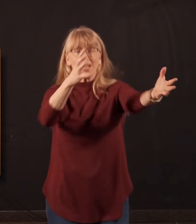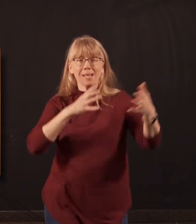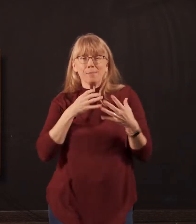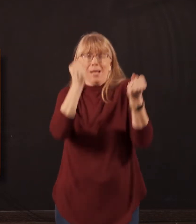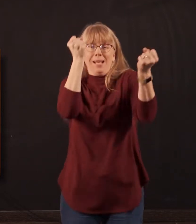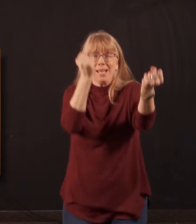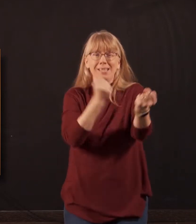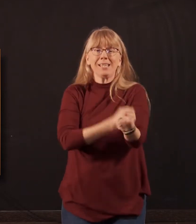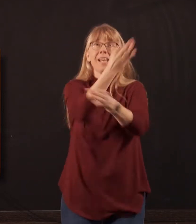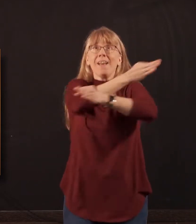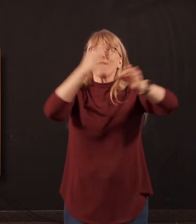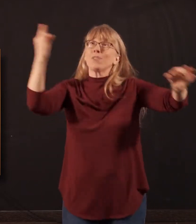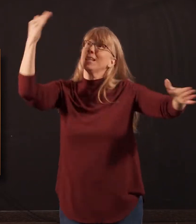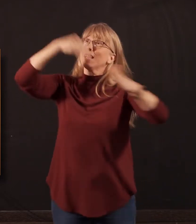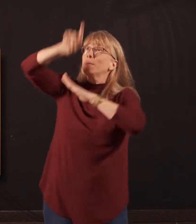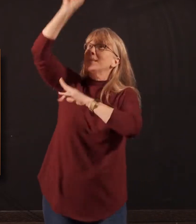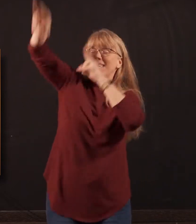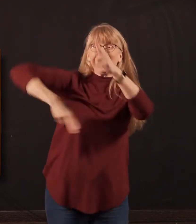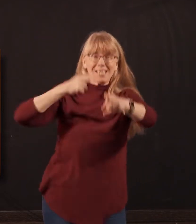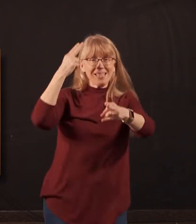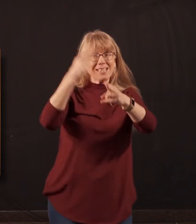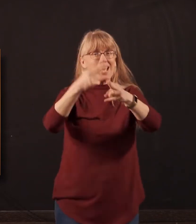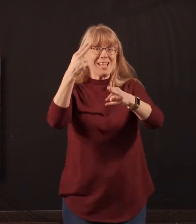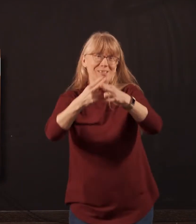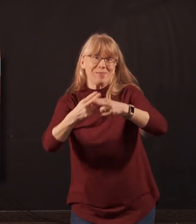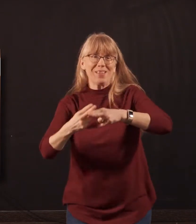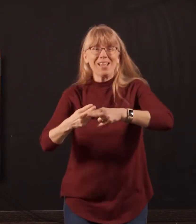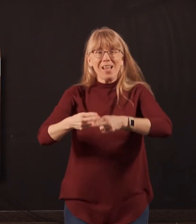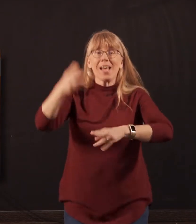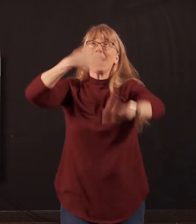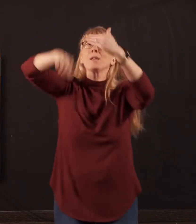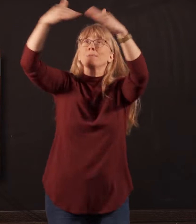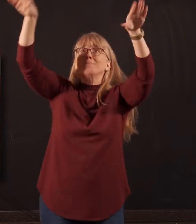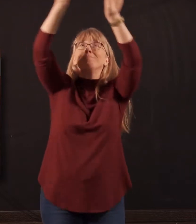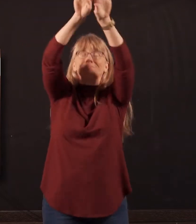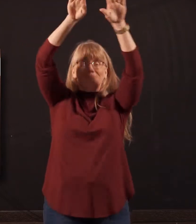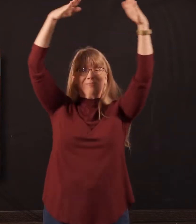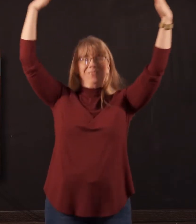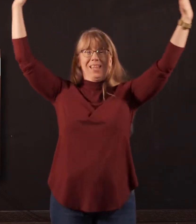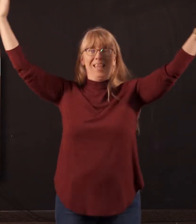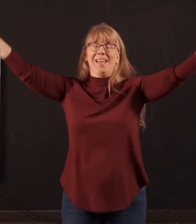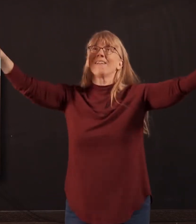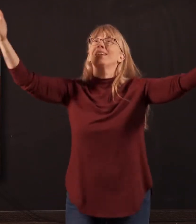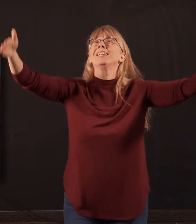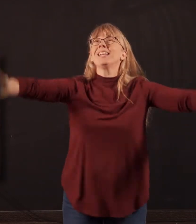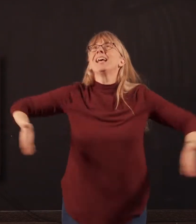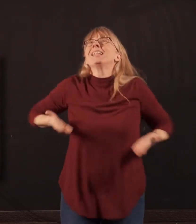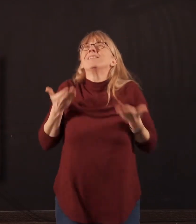and mighty. Freedom is in His name. So open the gates of heaven. Lift